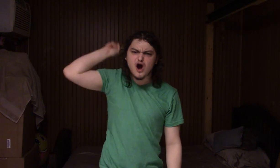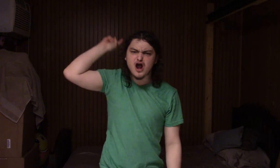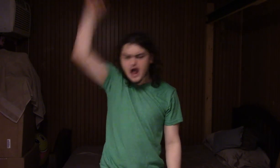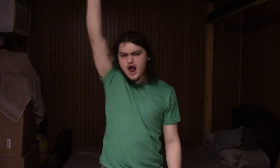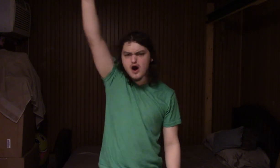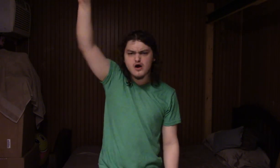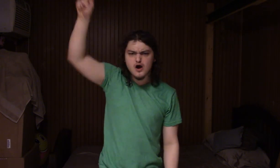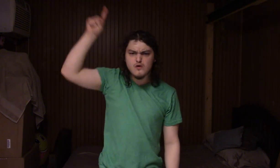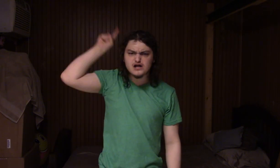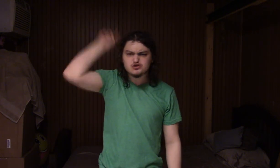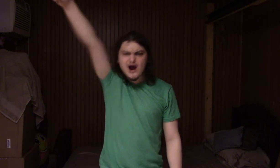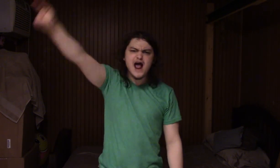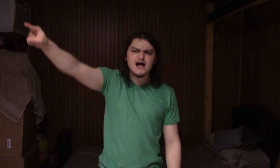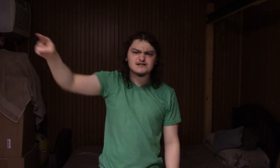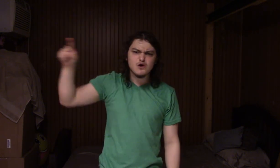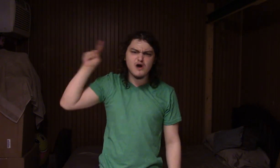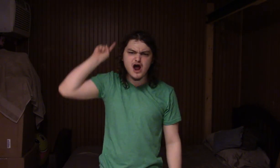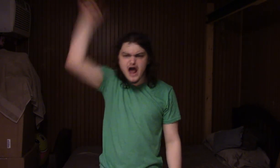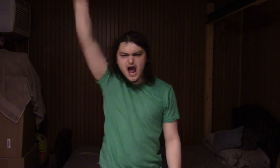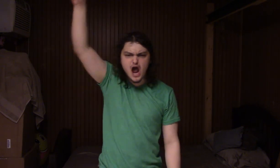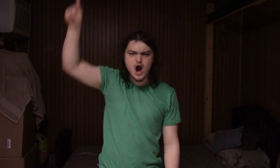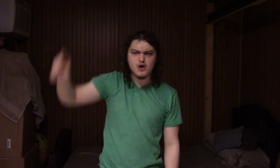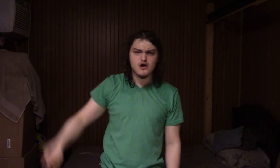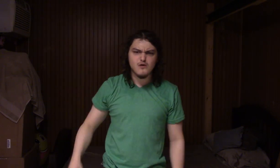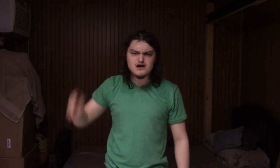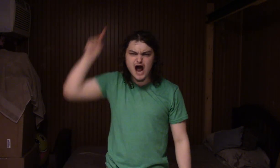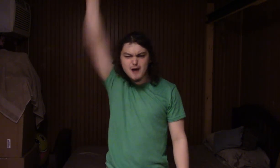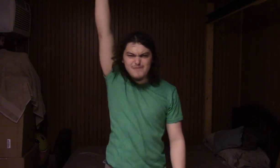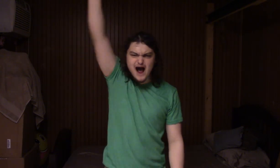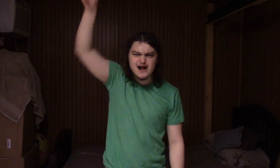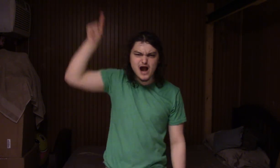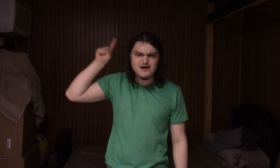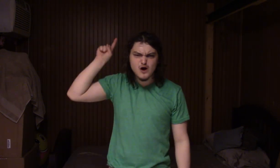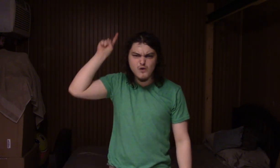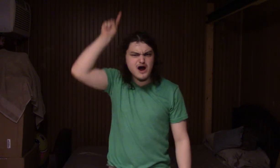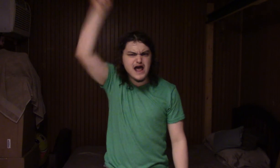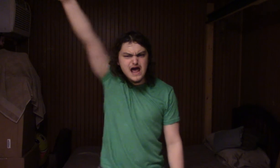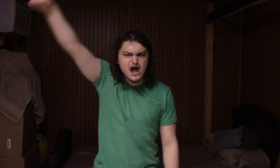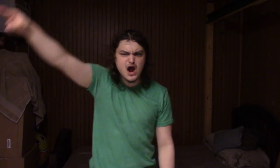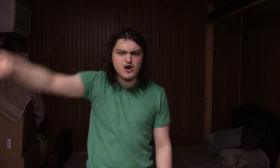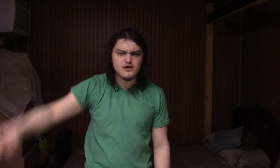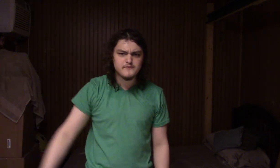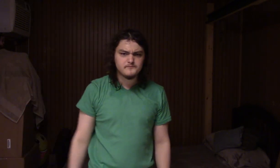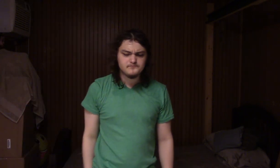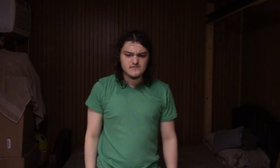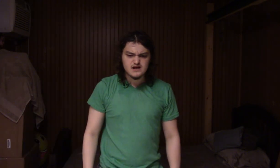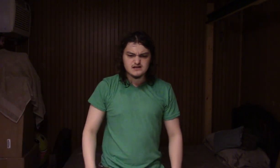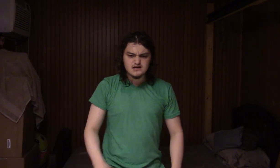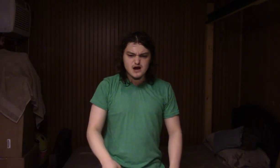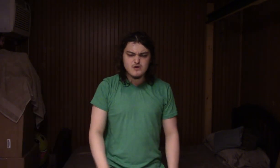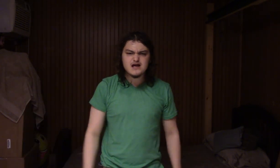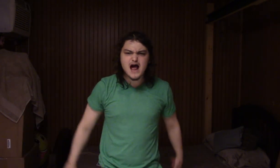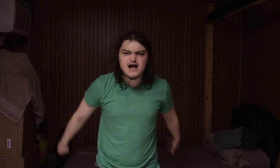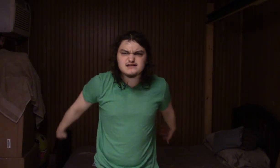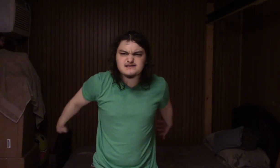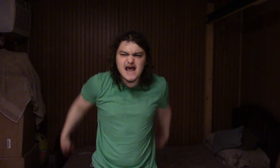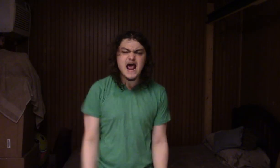we're here! We're trans! We're here! We're non-binary! We're here! And, we gotta take